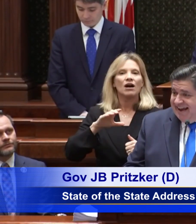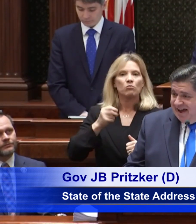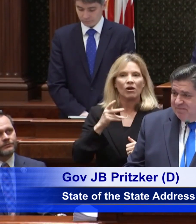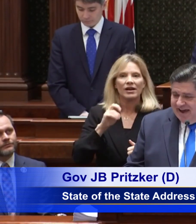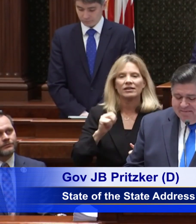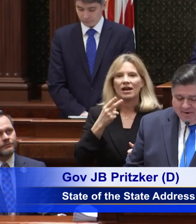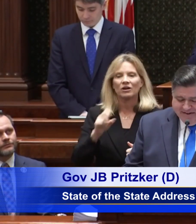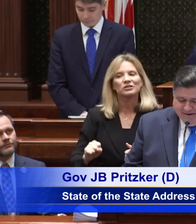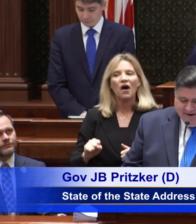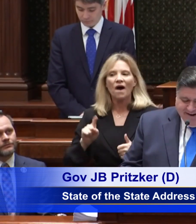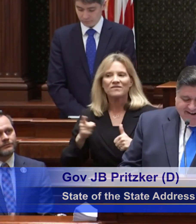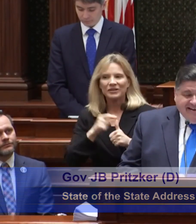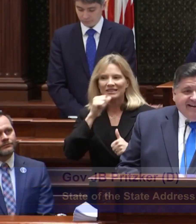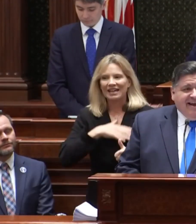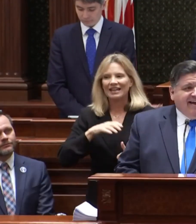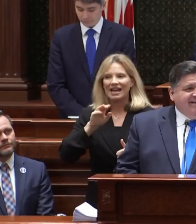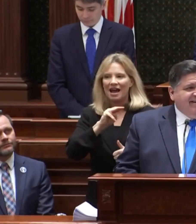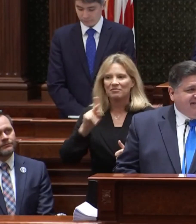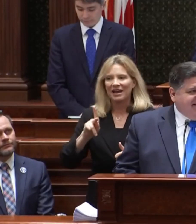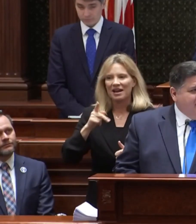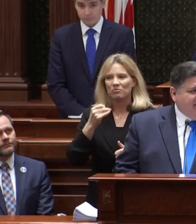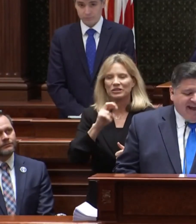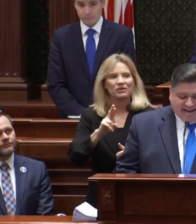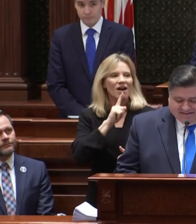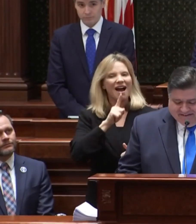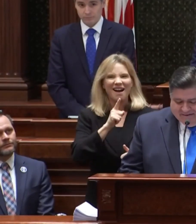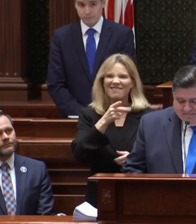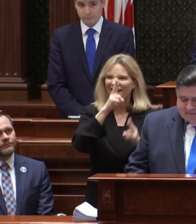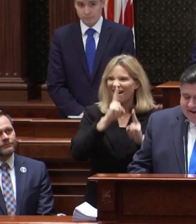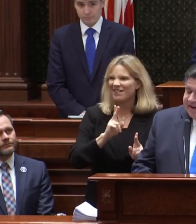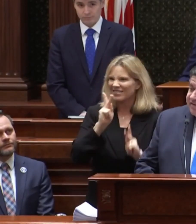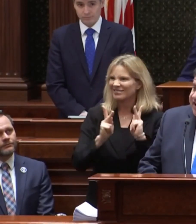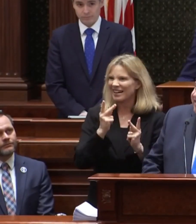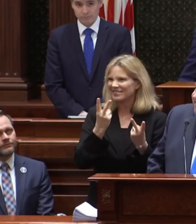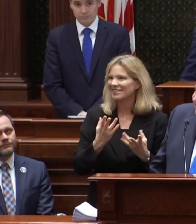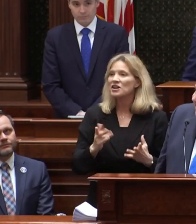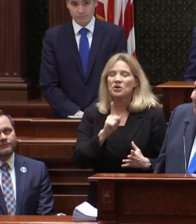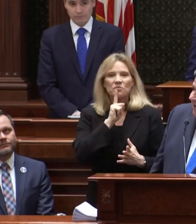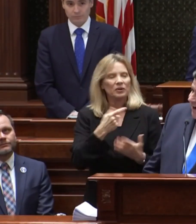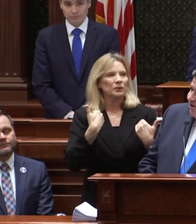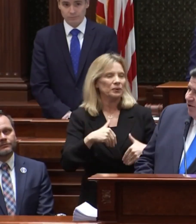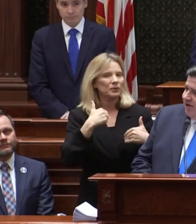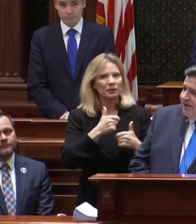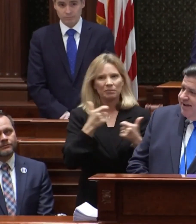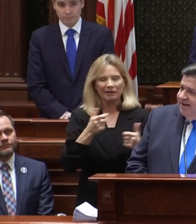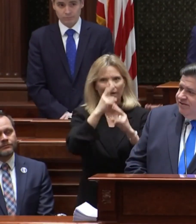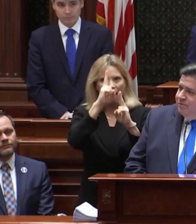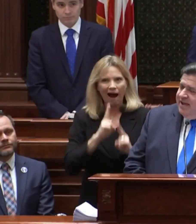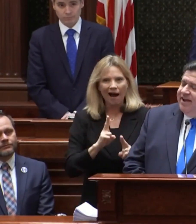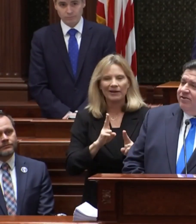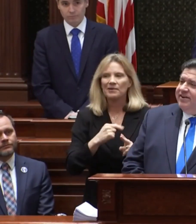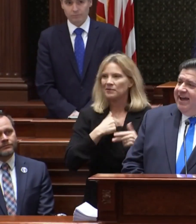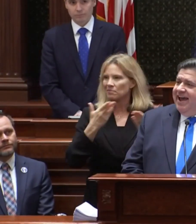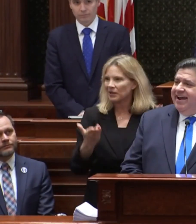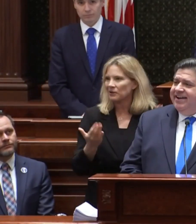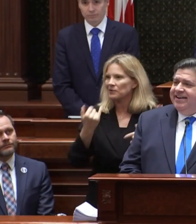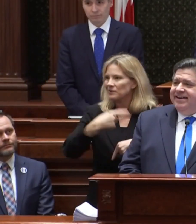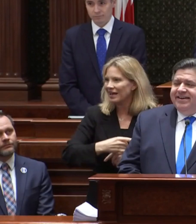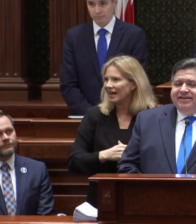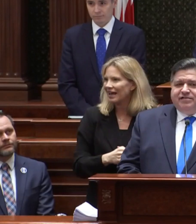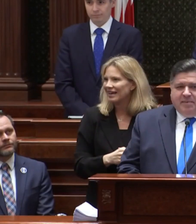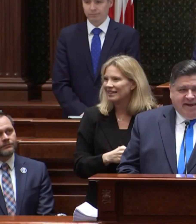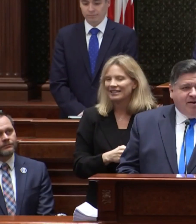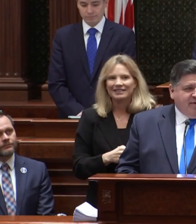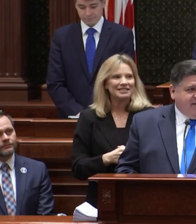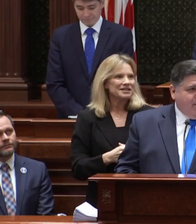First Lady M.K. Pritzker, and esteemed guests. It is a distinct honor to be here today